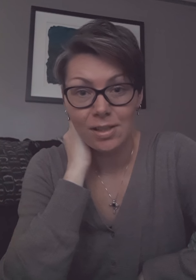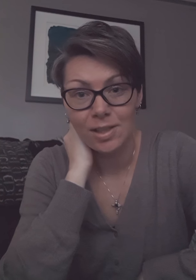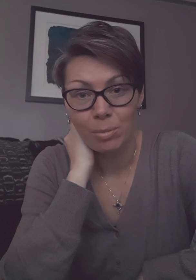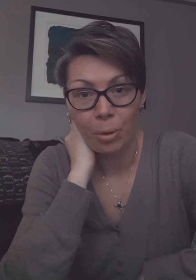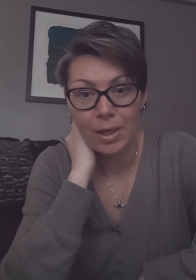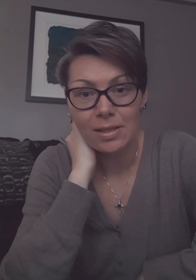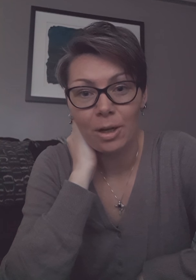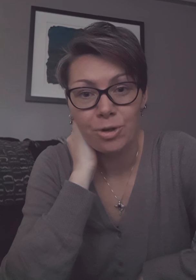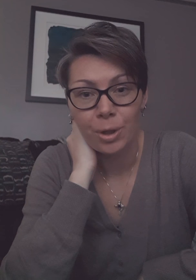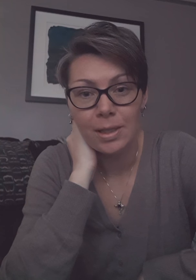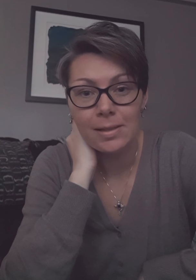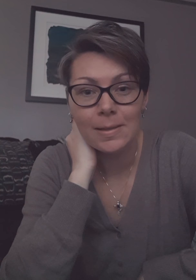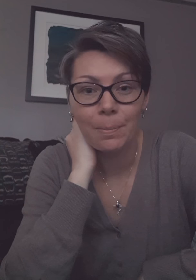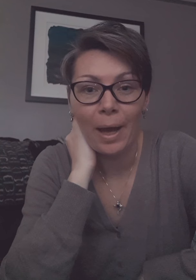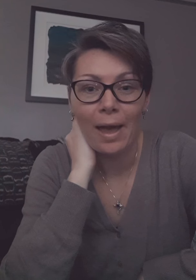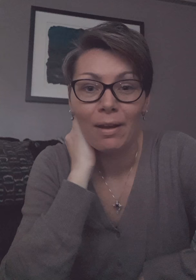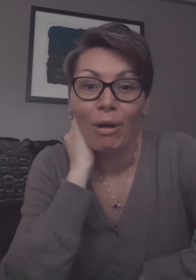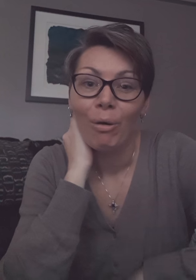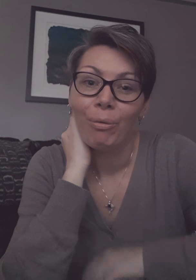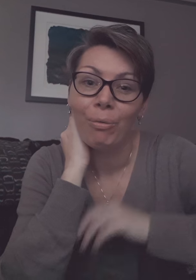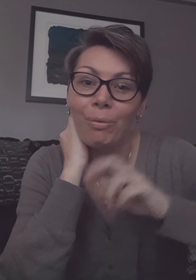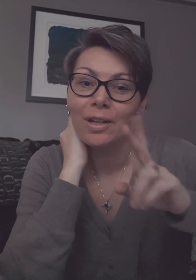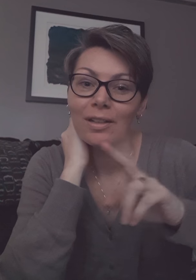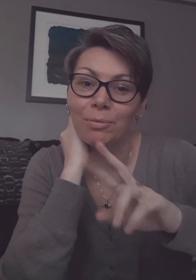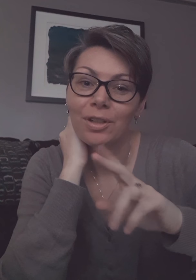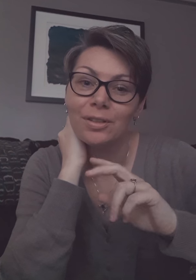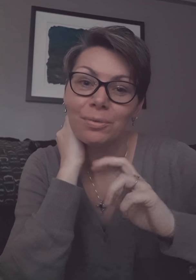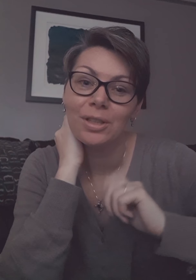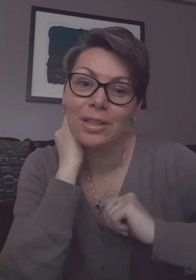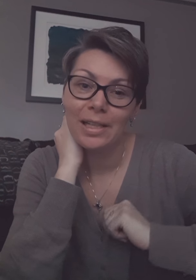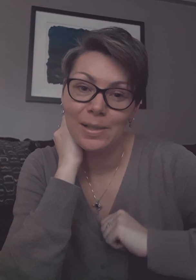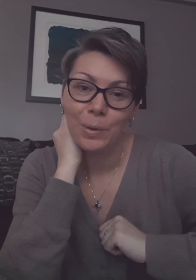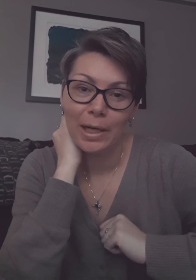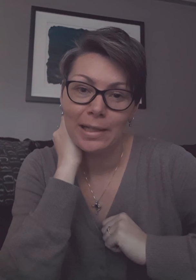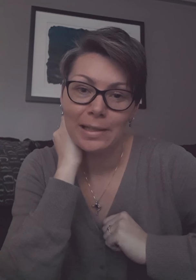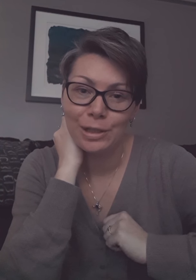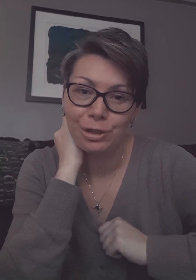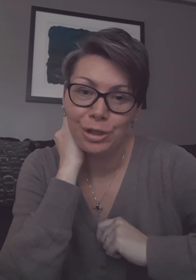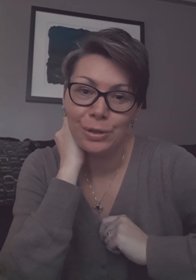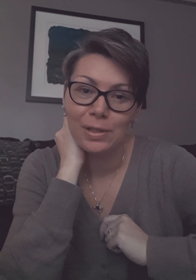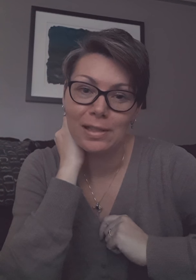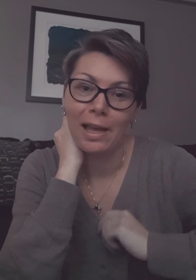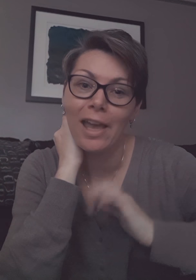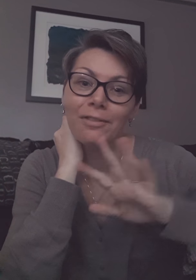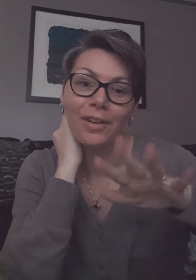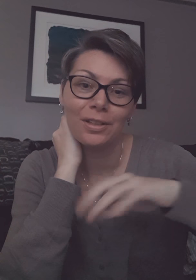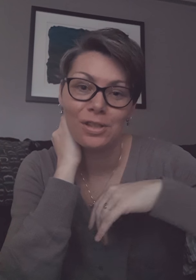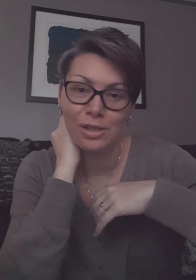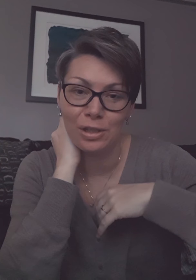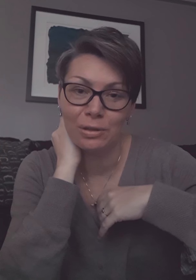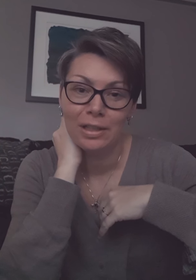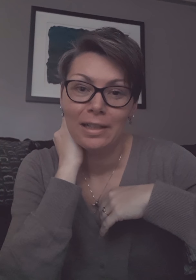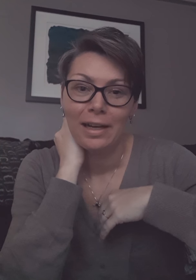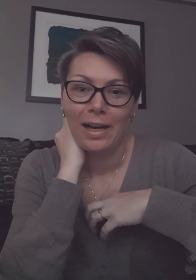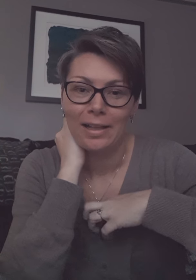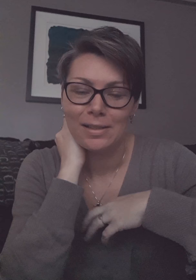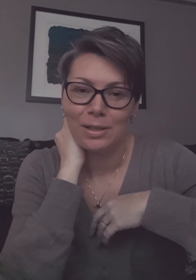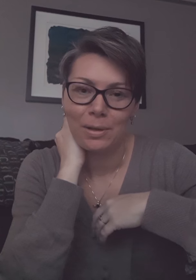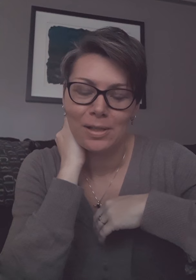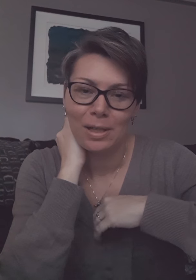to support us in our journeys but we're we're the we're the ladies walking in these shoes and fellas too uh it's an it's an